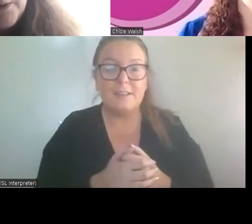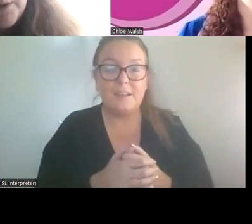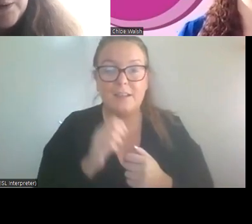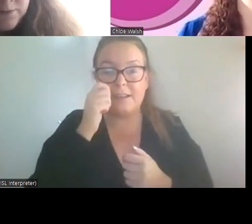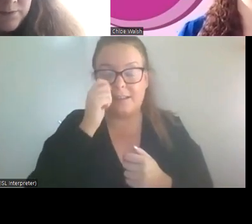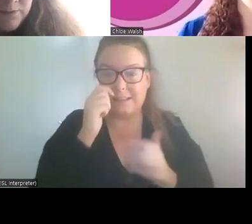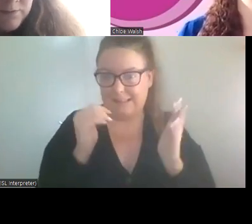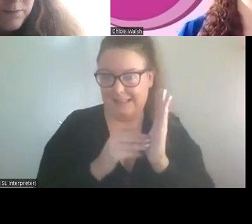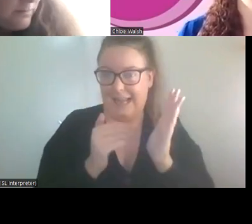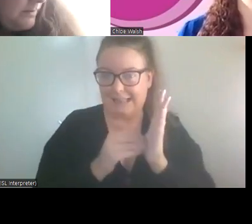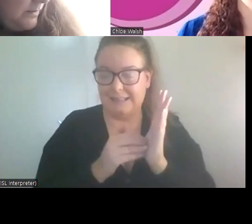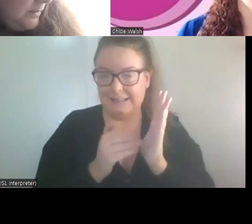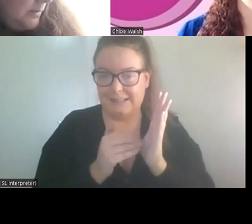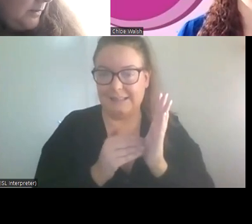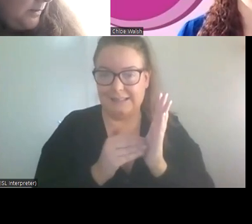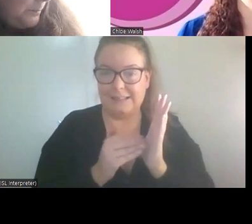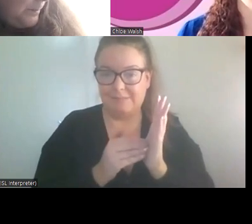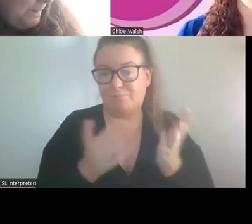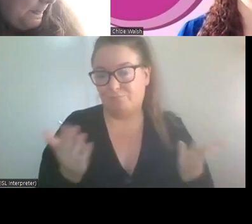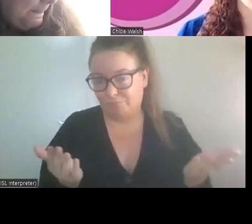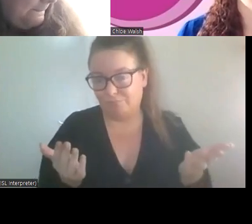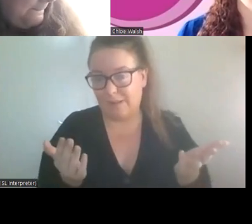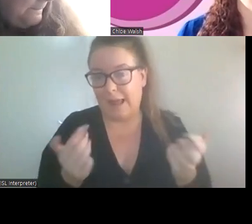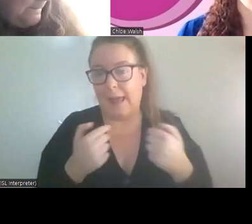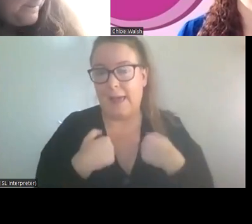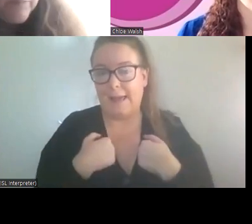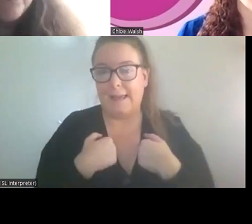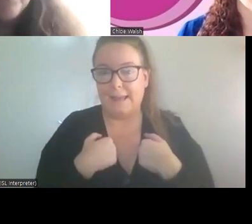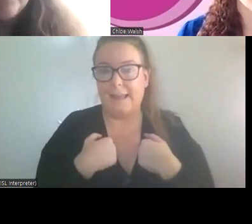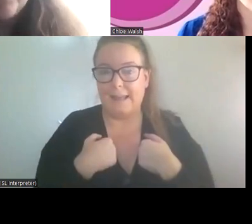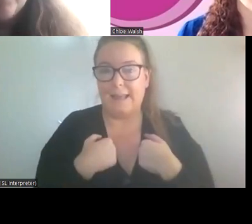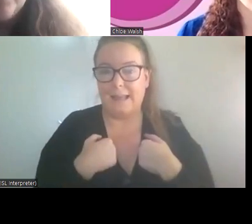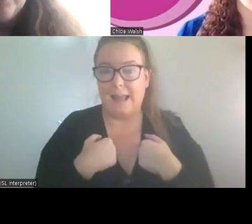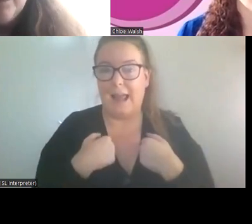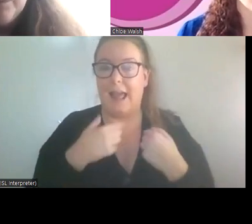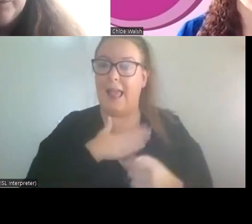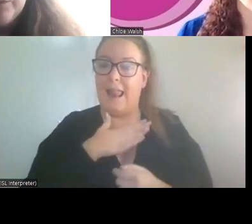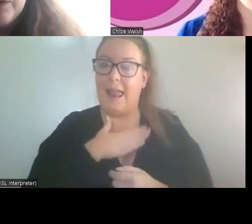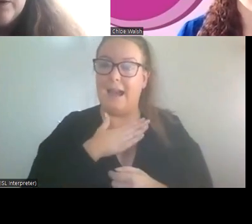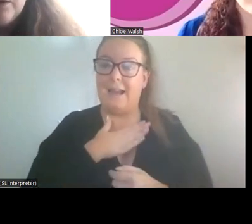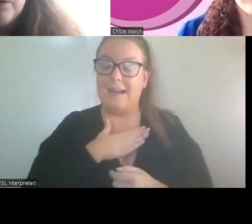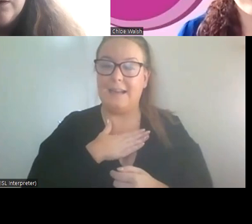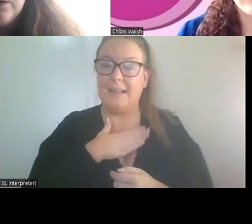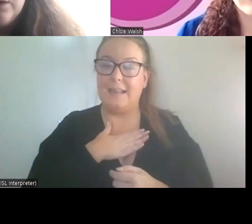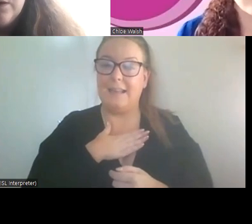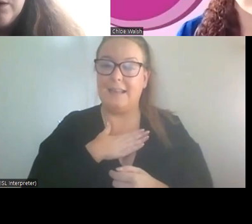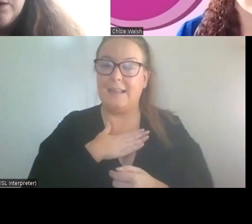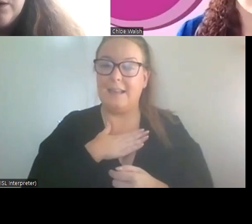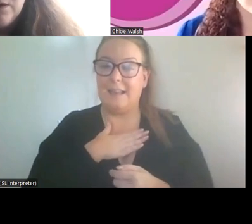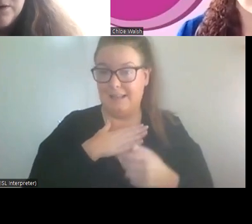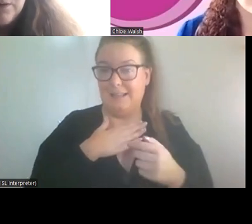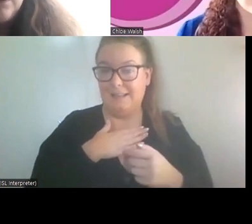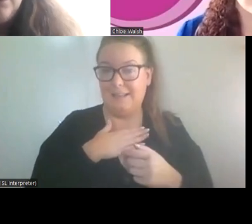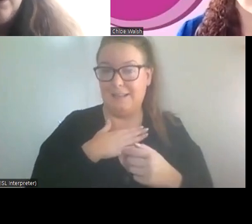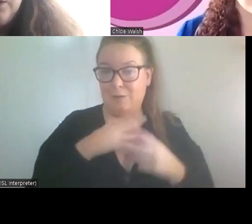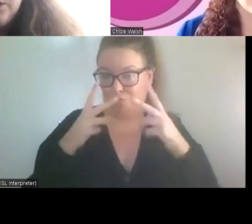Yes. Yes. Yeah. I like being a researcher, but